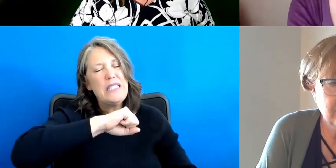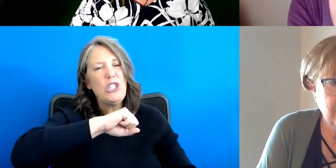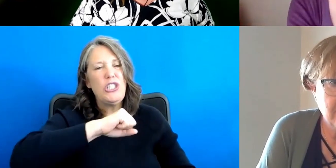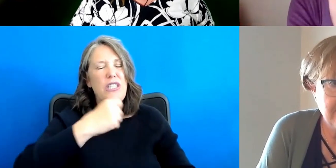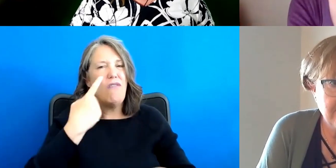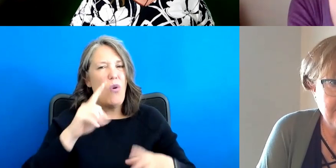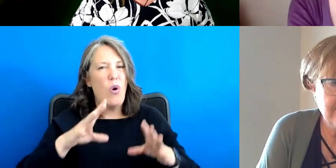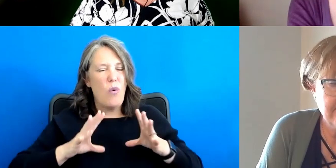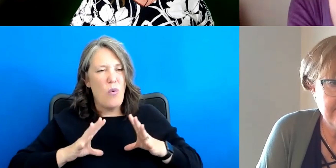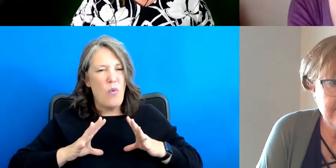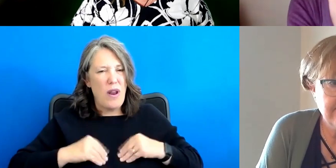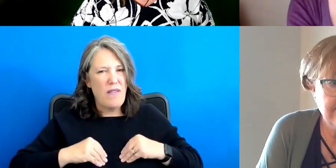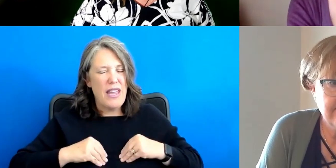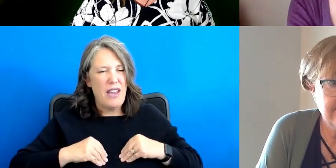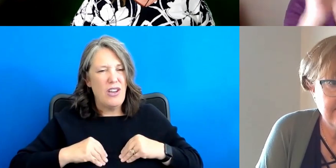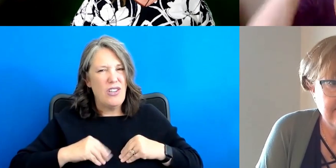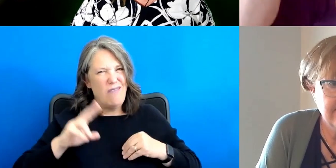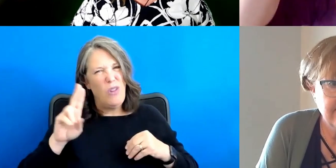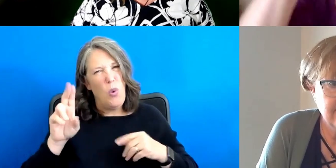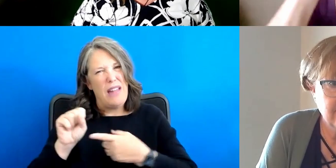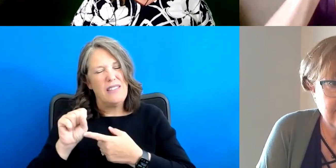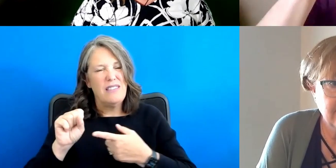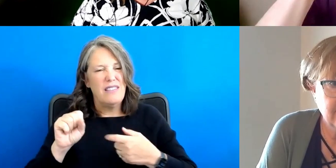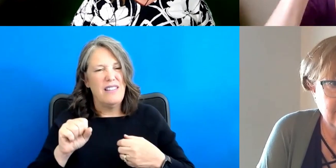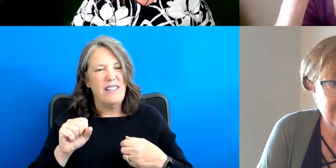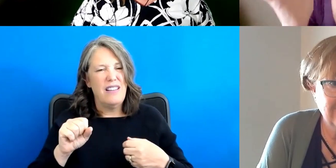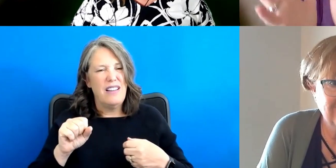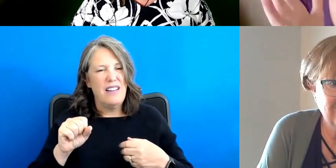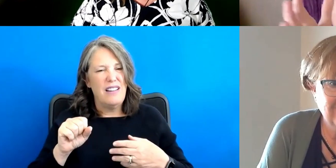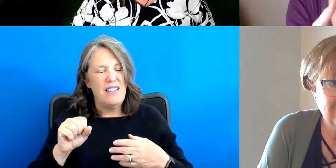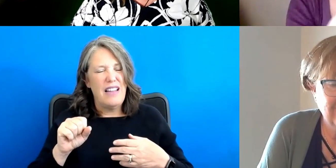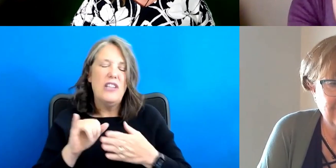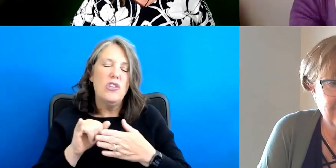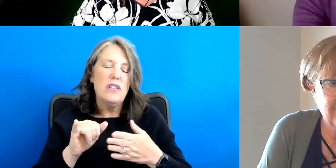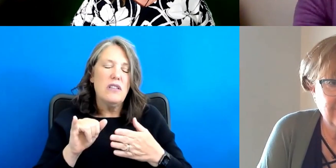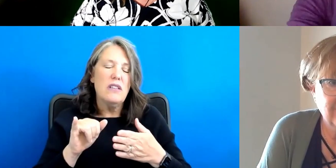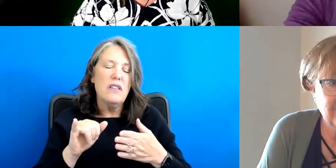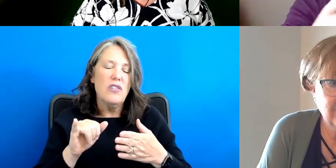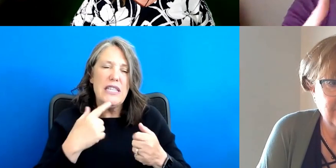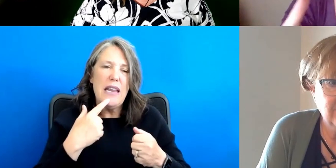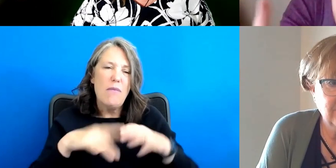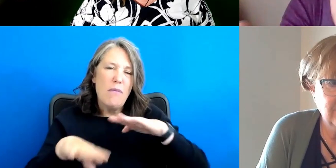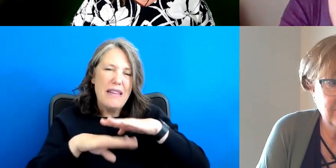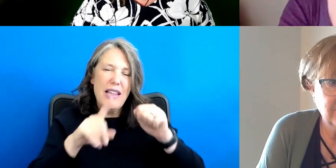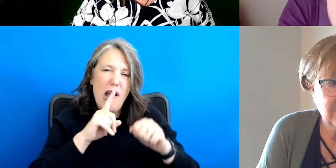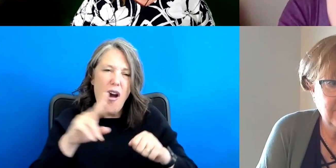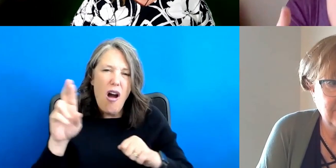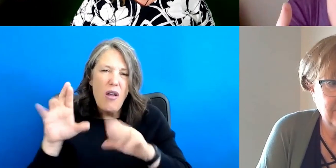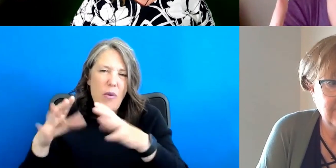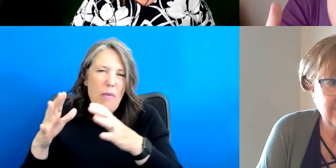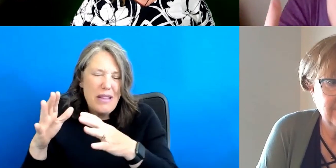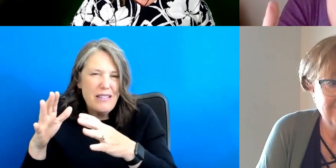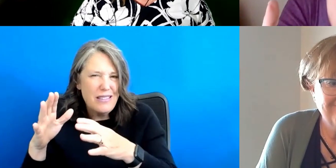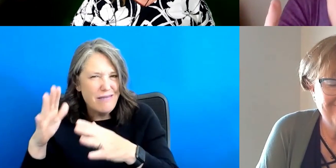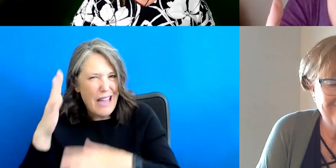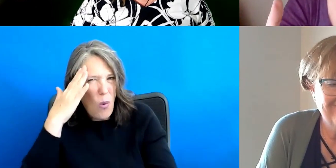ratification of the United States. And this is asked in this, uh, this form. And it says, basically, are the Republicans aware that